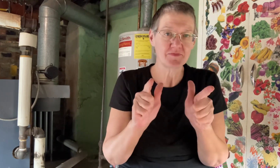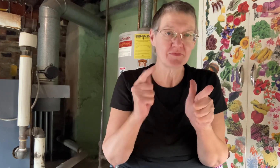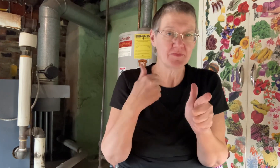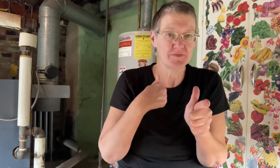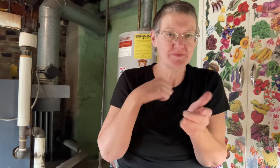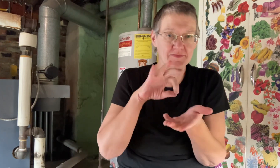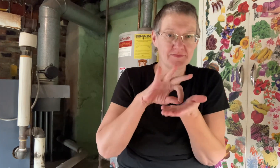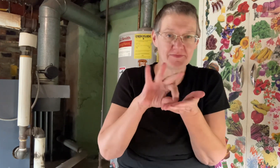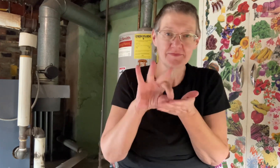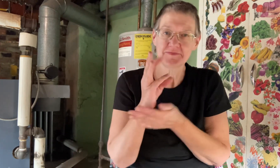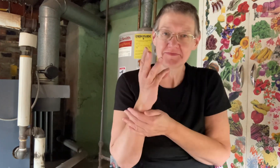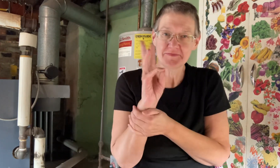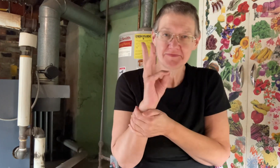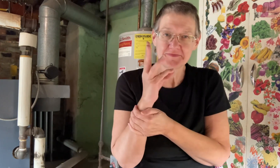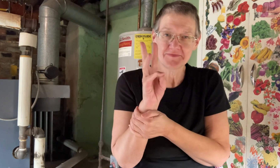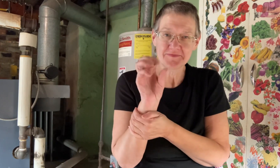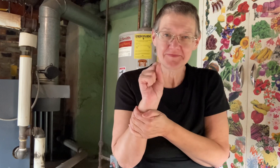now i used all the seeds i counted 16